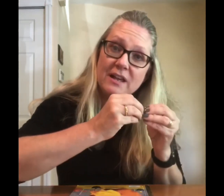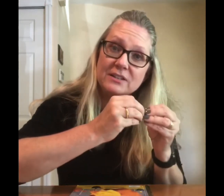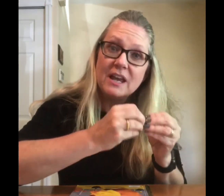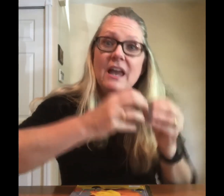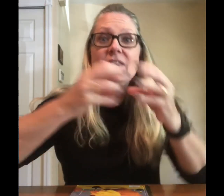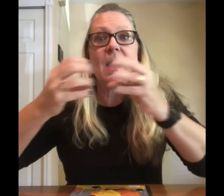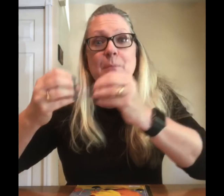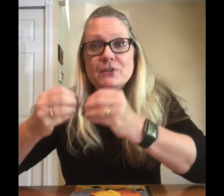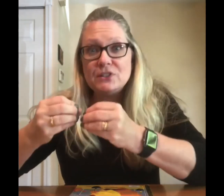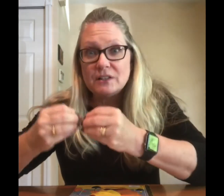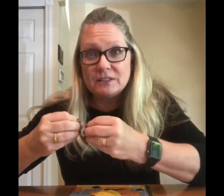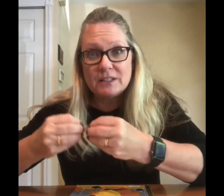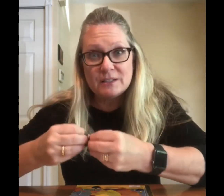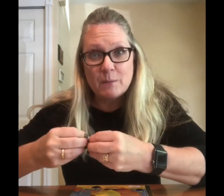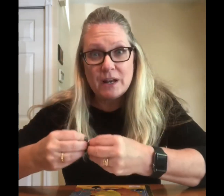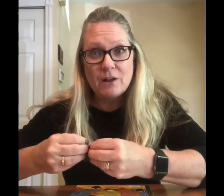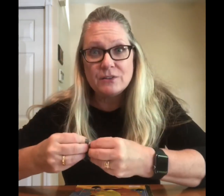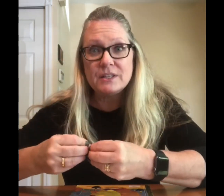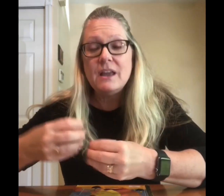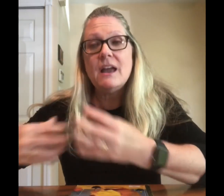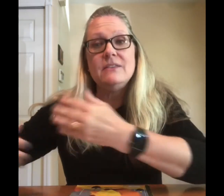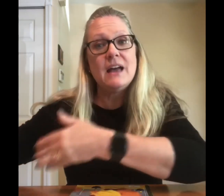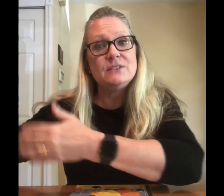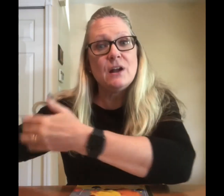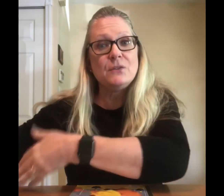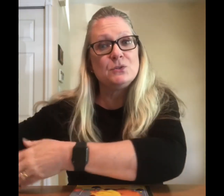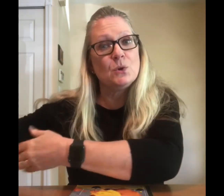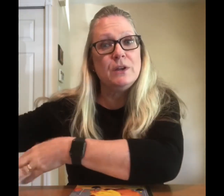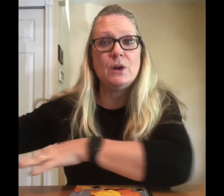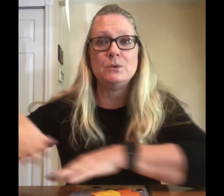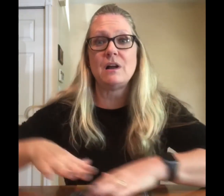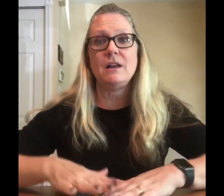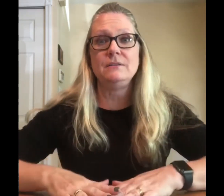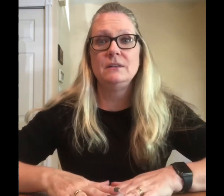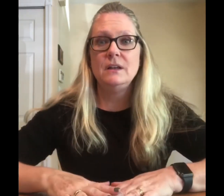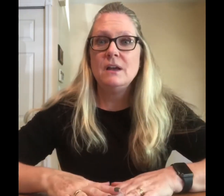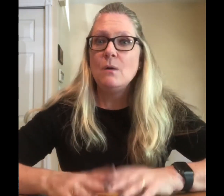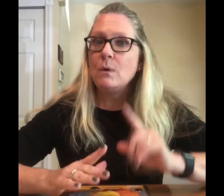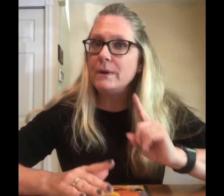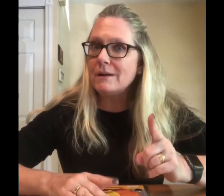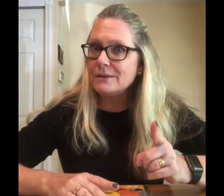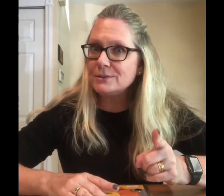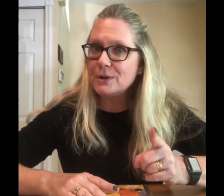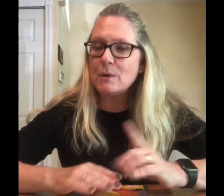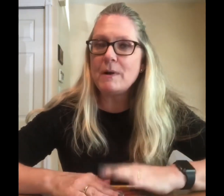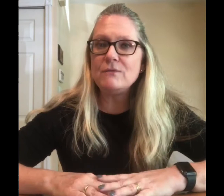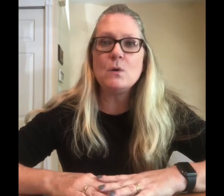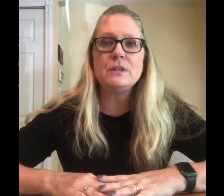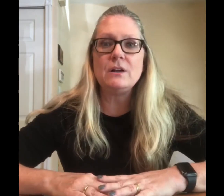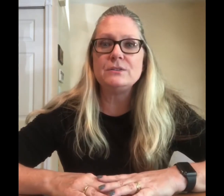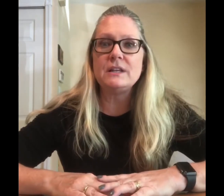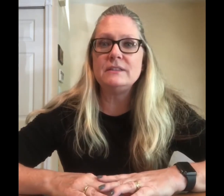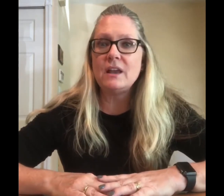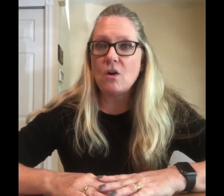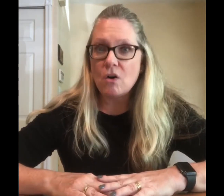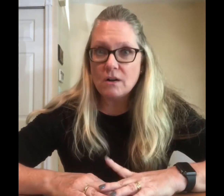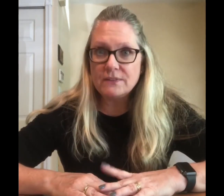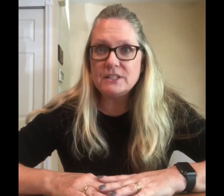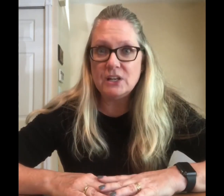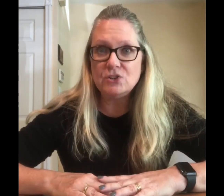and that person tells it to someone else and that's how the story goes on. What we also know about folktales is they often teach you